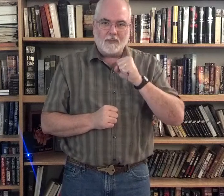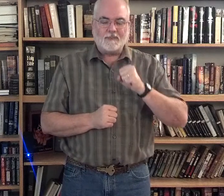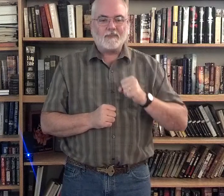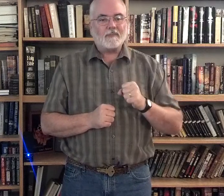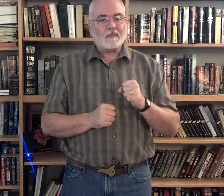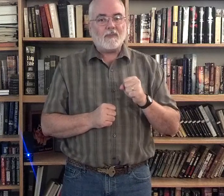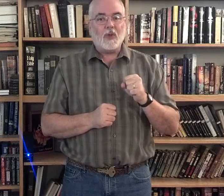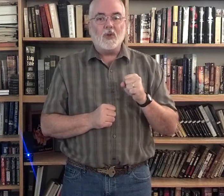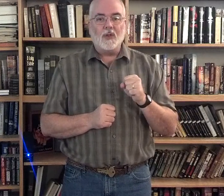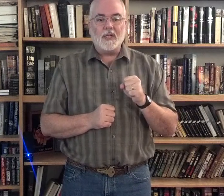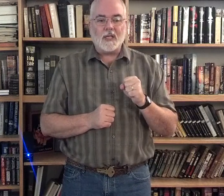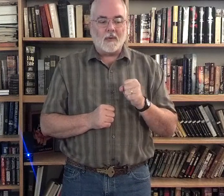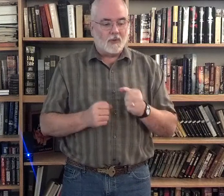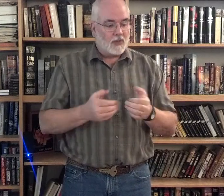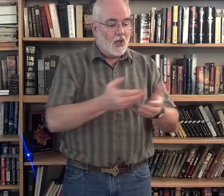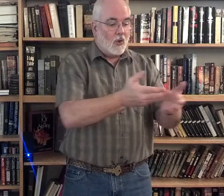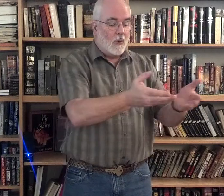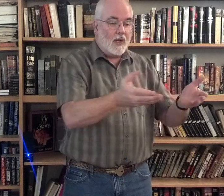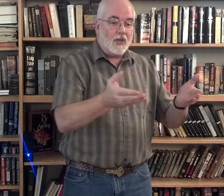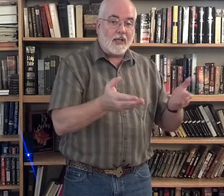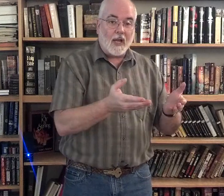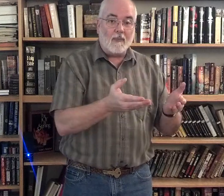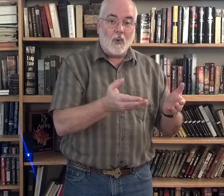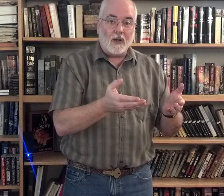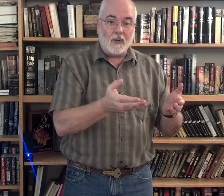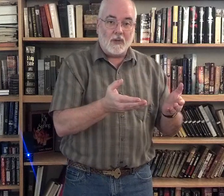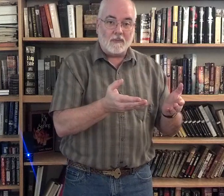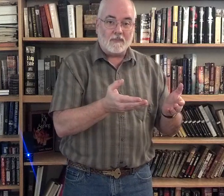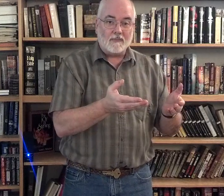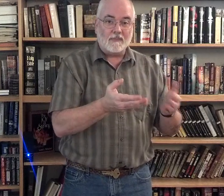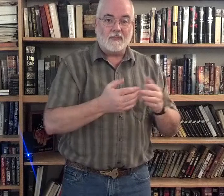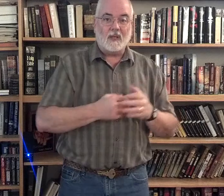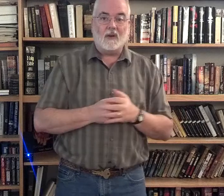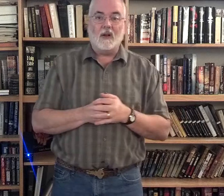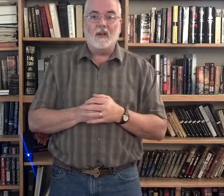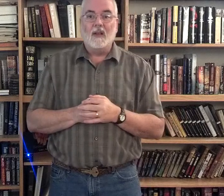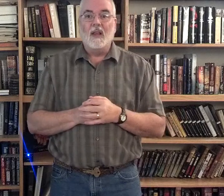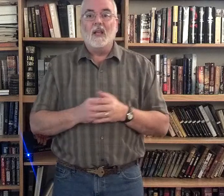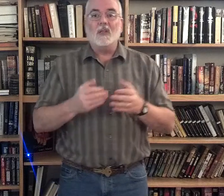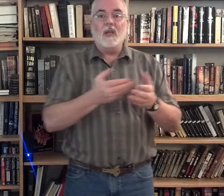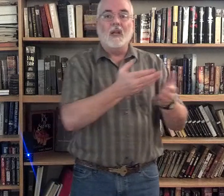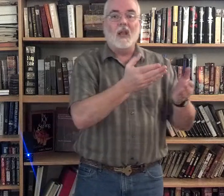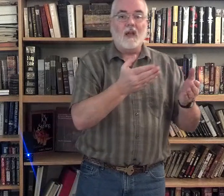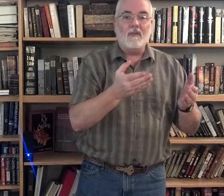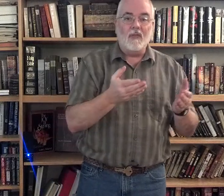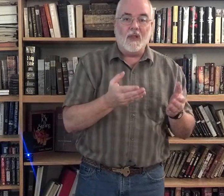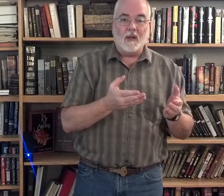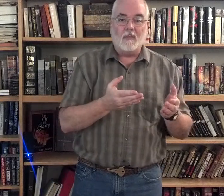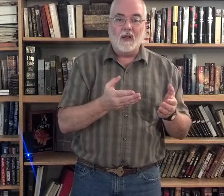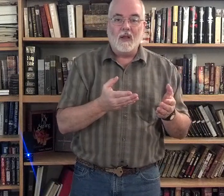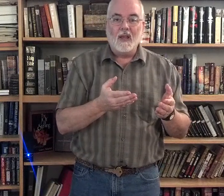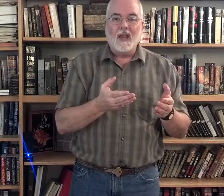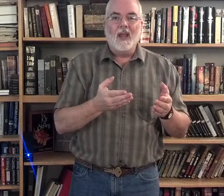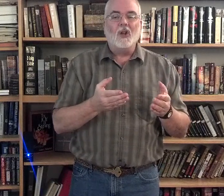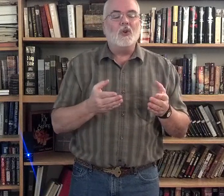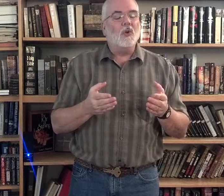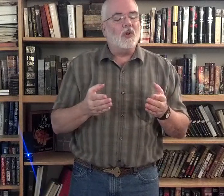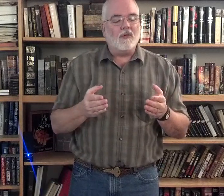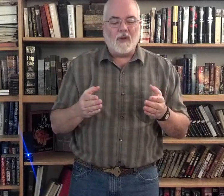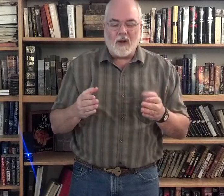To the disciples. We can just kind of point to them. Alright. So, he loved them to the very